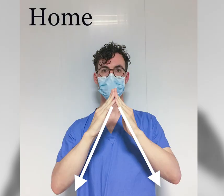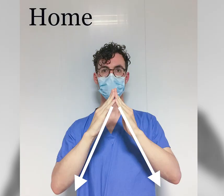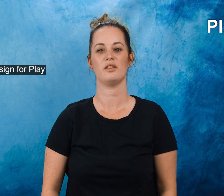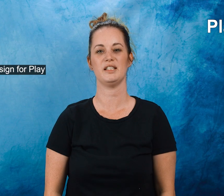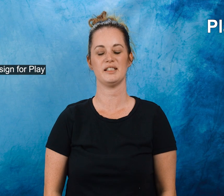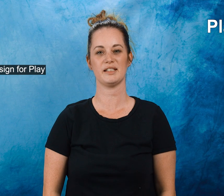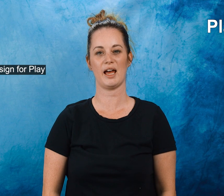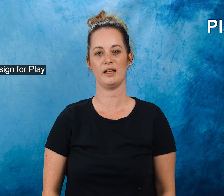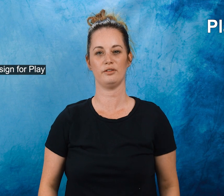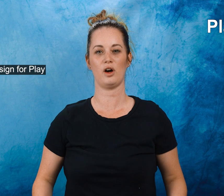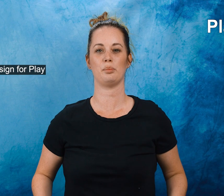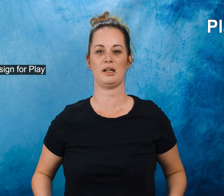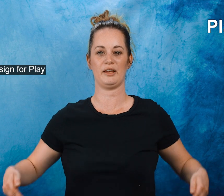This is the sign for play.